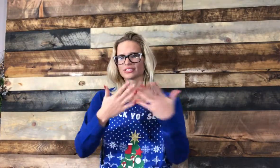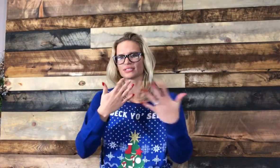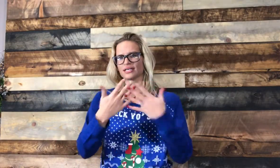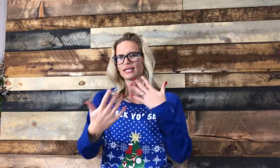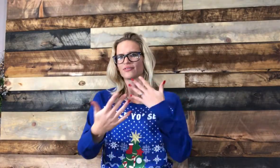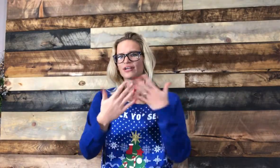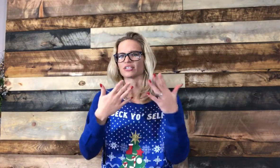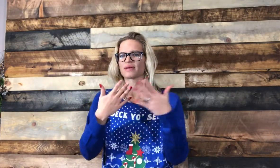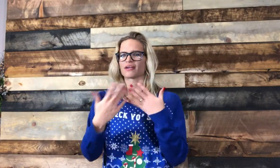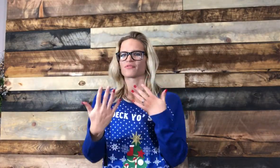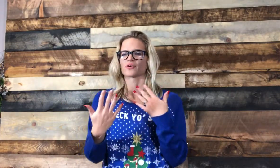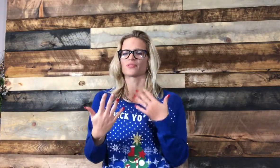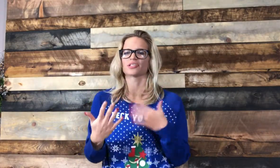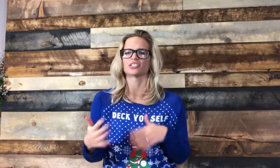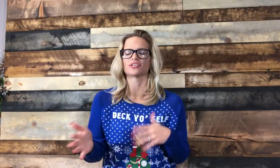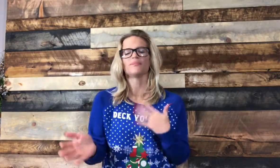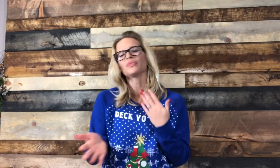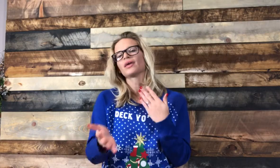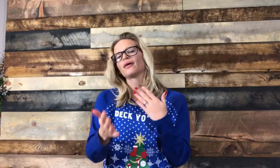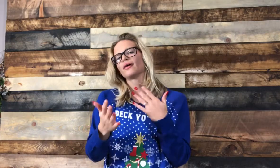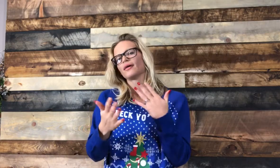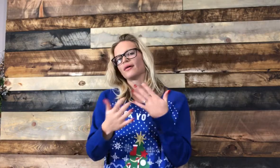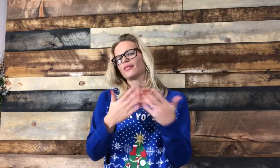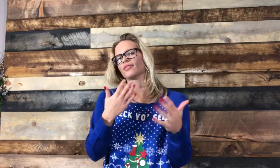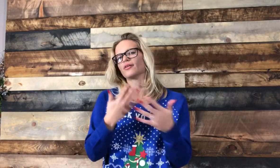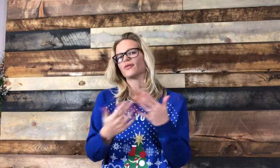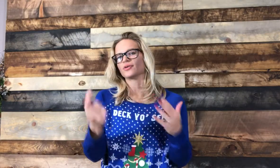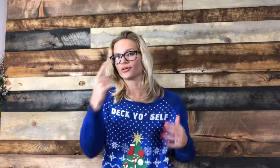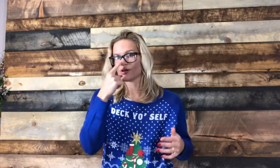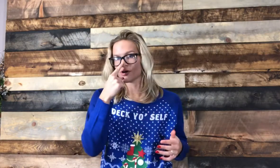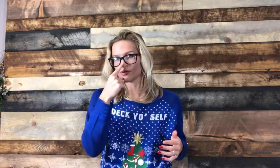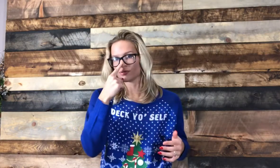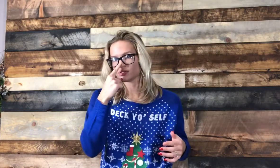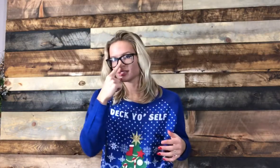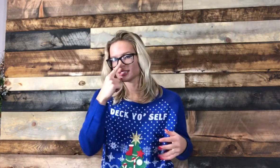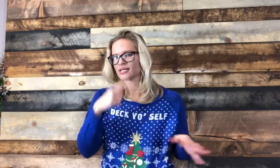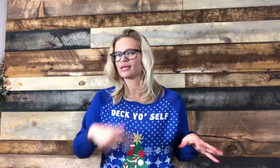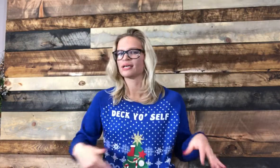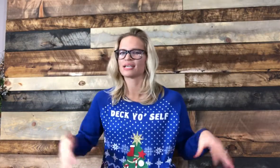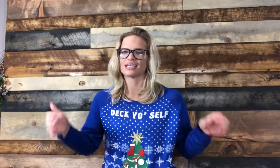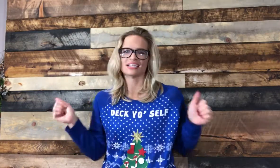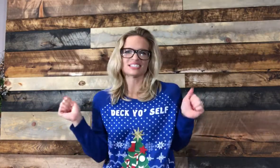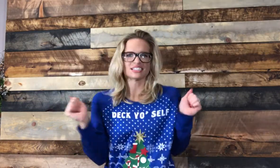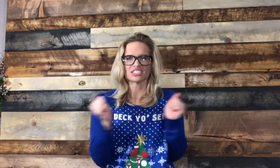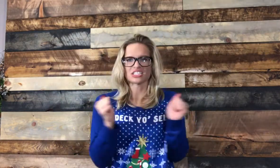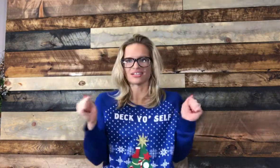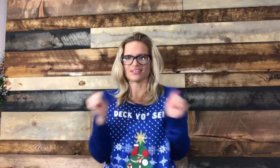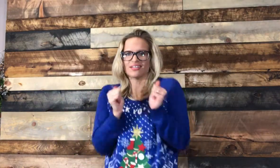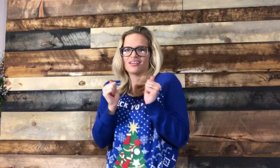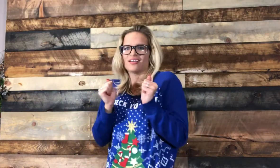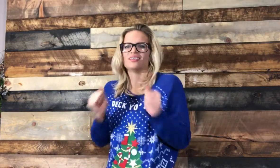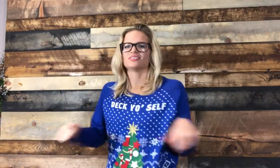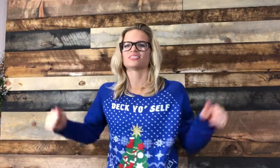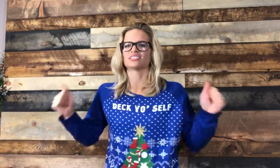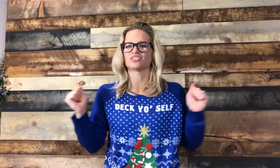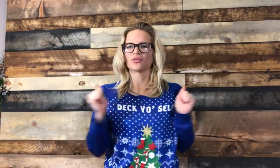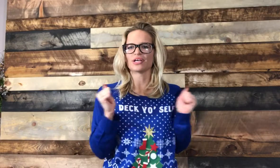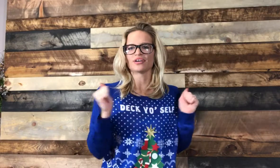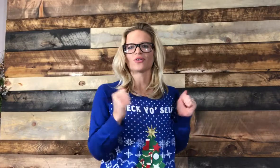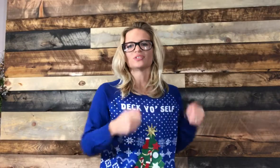just hit your fingers back and forth with each other. Though your nose. Gets a chillin'. Just show that you're cold.